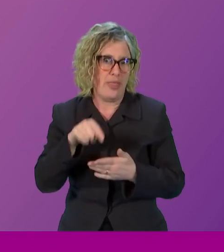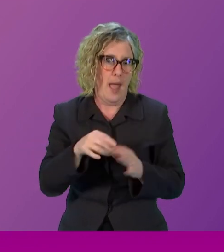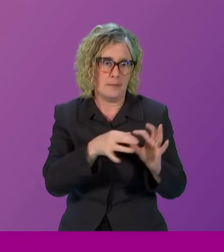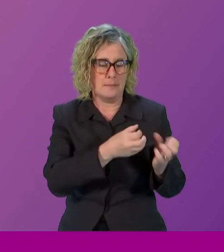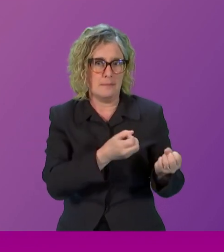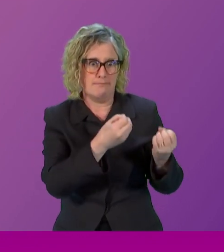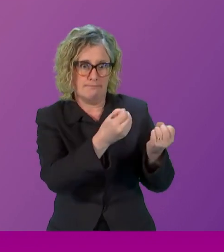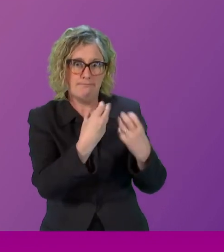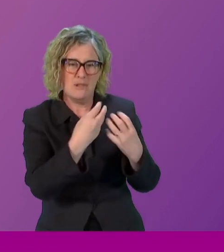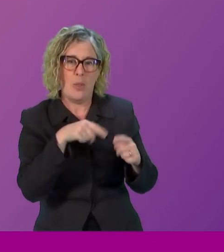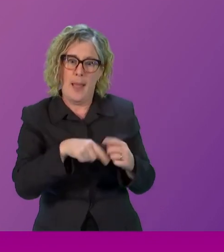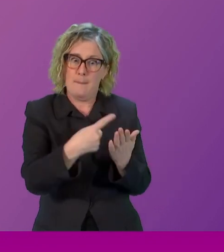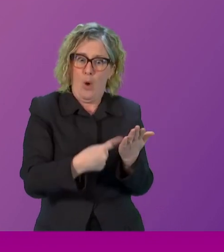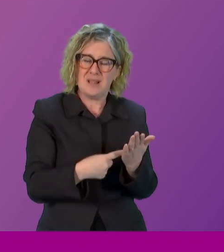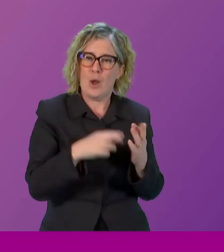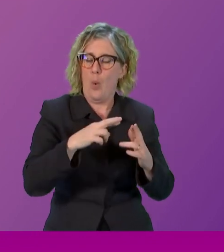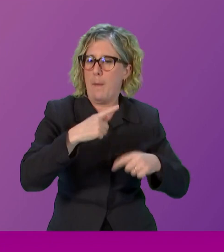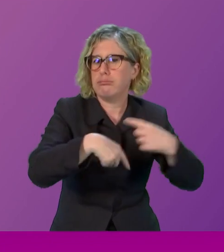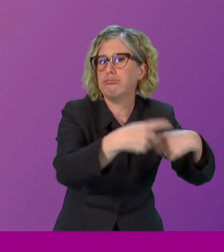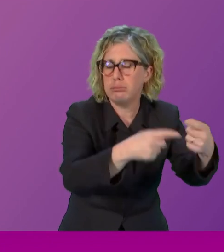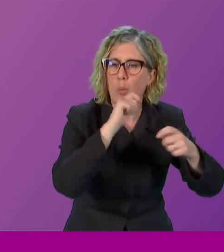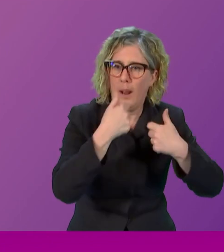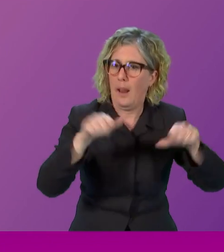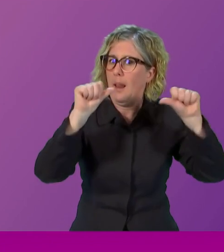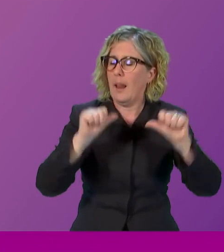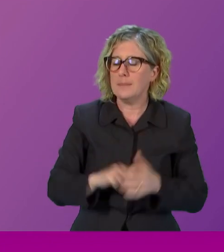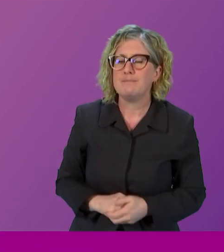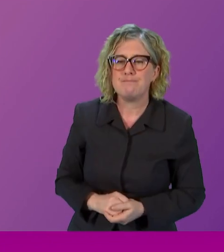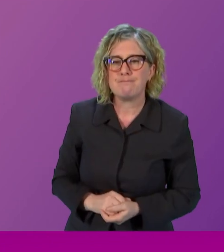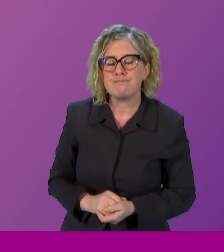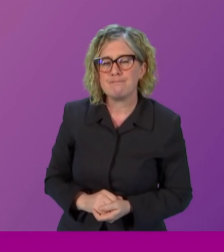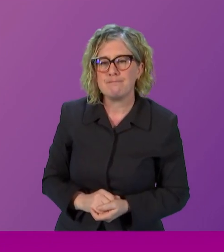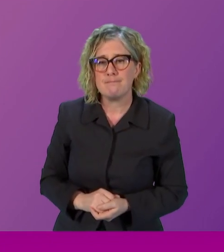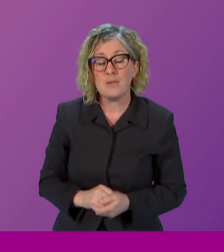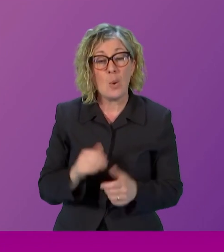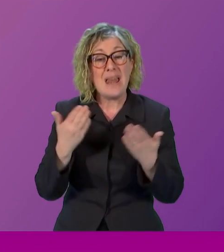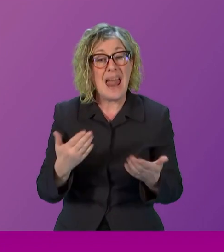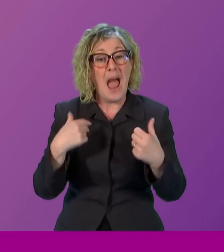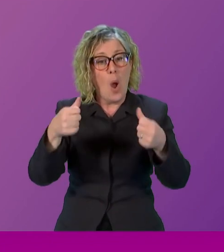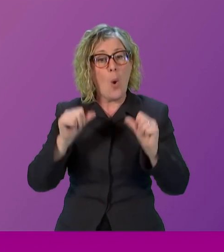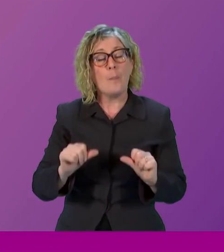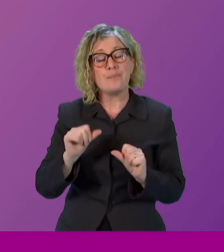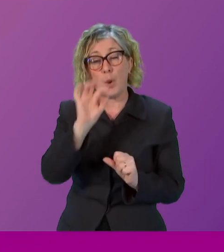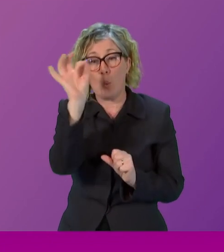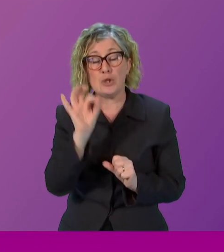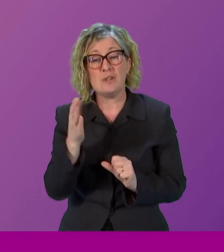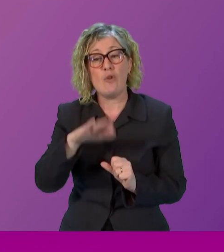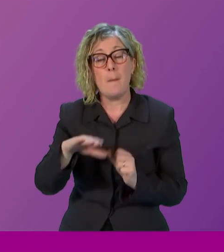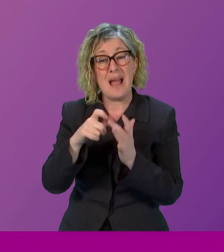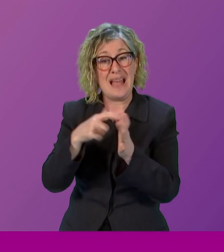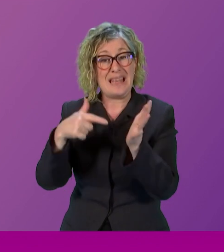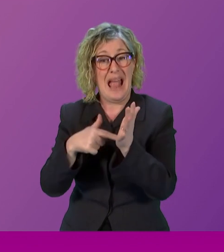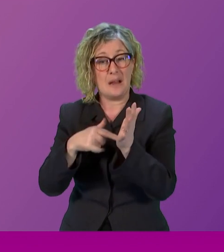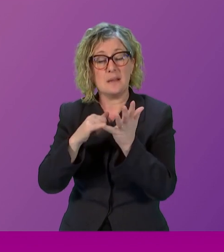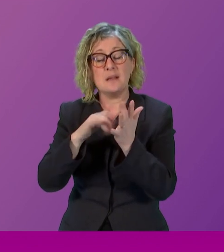you, Rebecca, and thank you, panel members. I'd now like to invite Kat Sutherland, who is a retired police inspector, to ask a